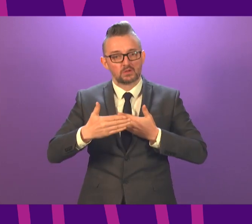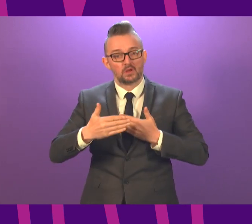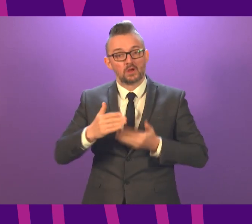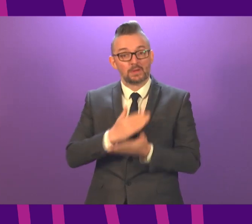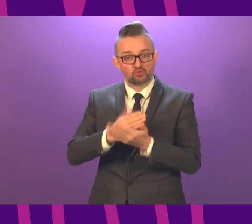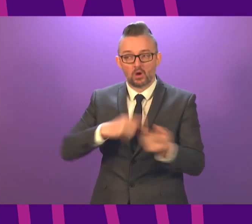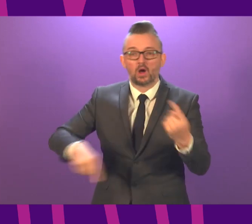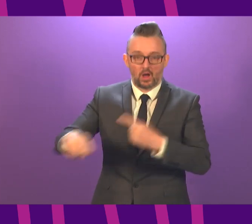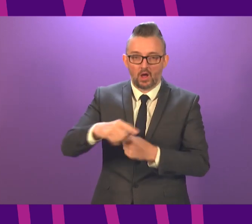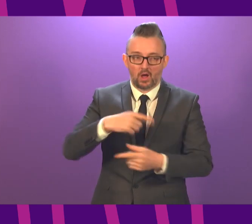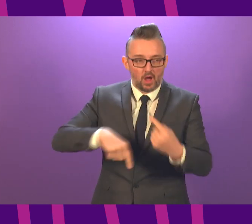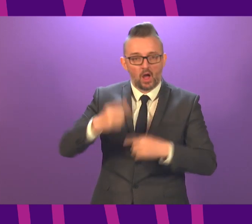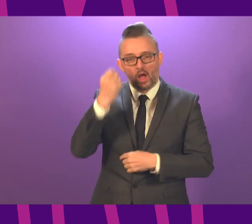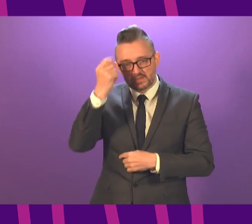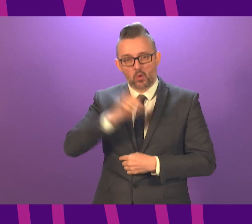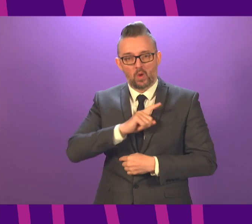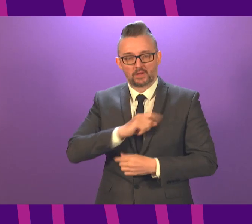everybody understands and agrees with.